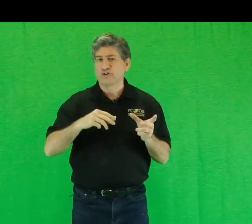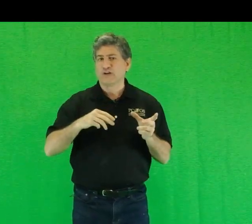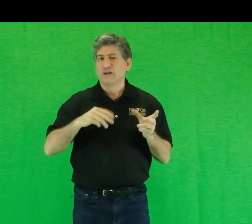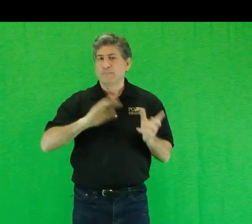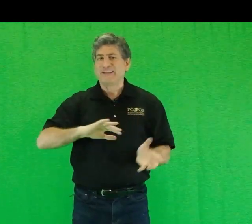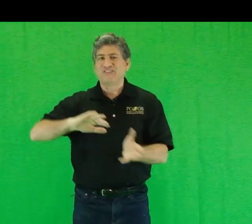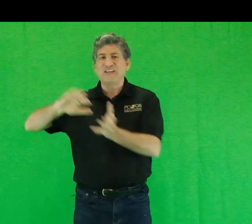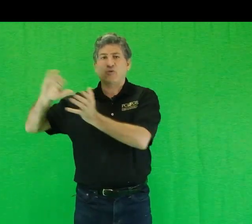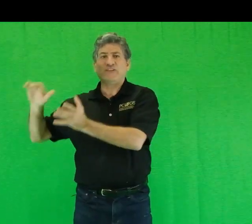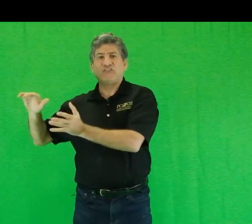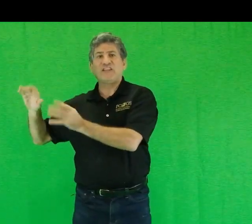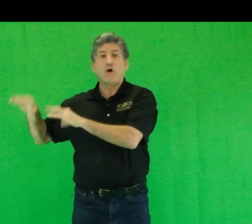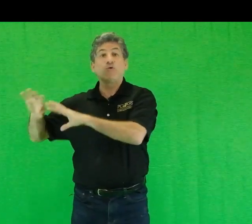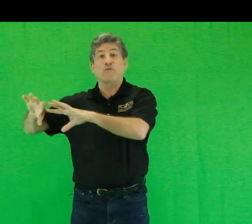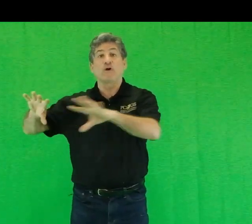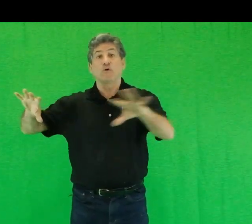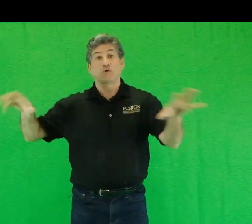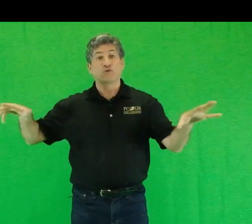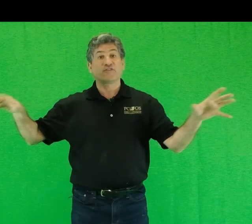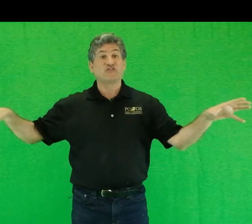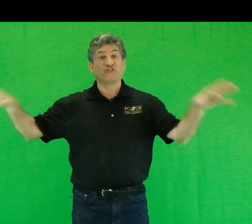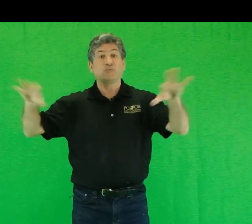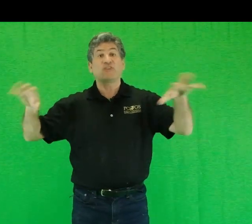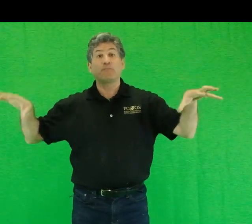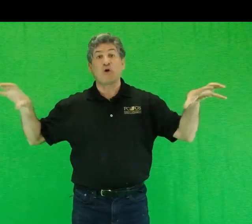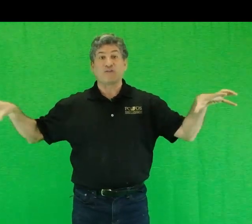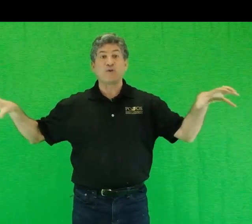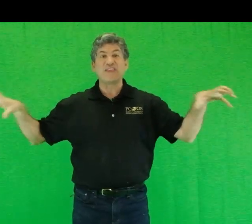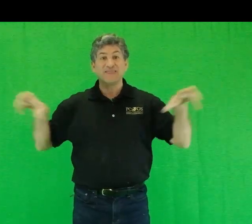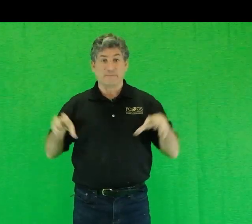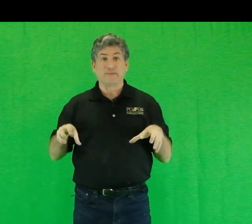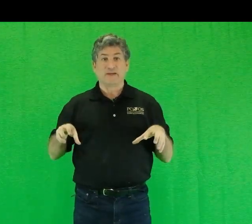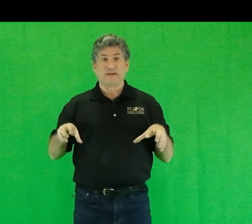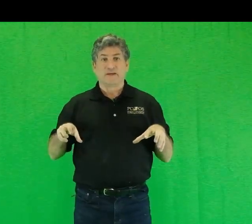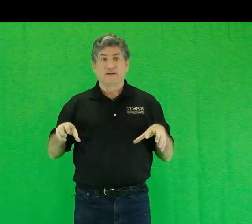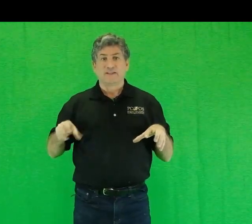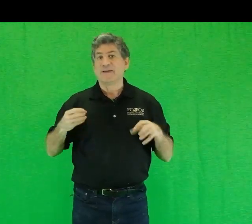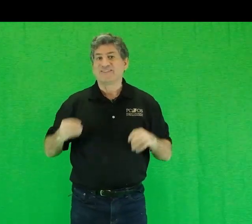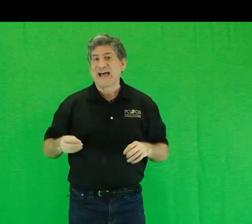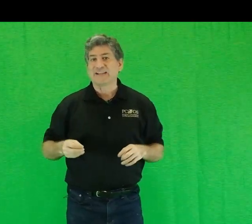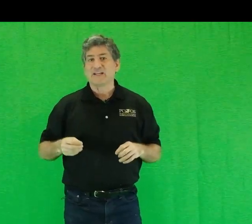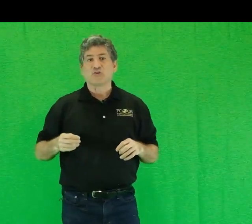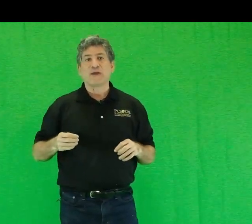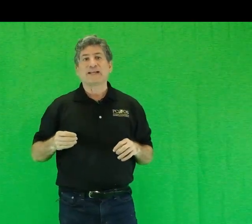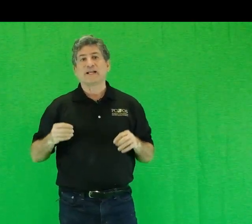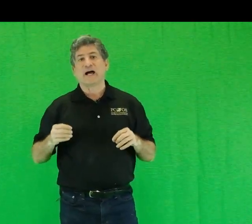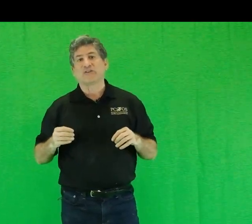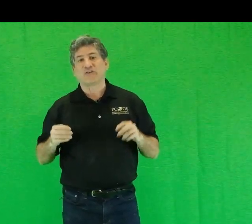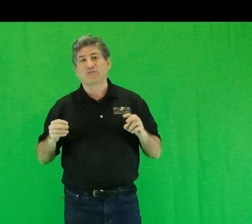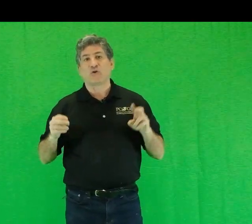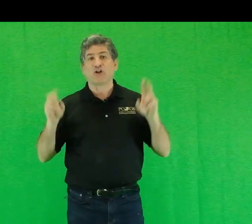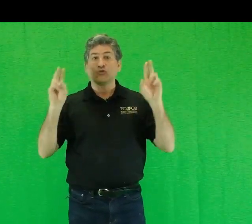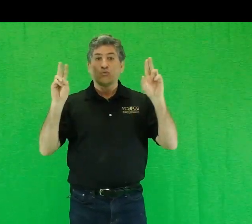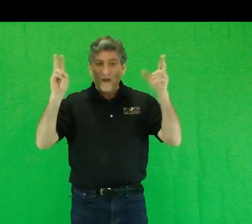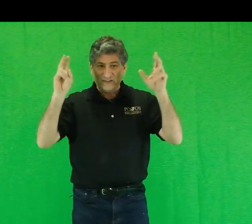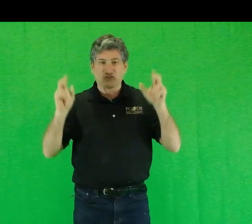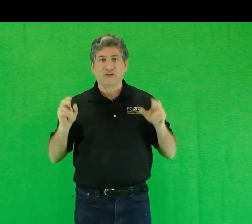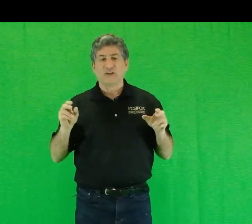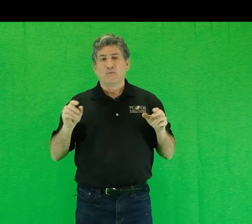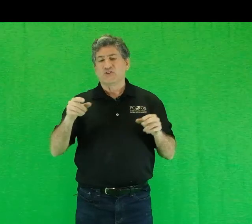by decreasing the overall order of the systems they brought within them. The mentality created a concept called waste, which